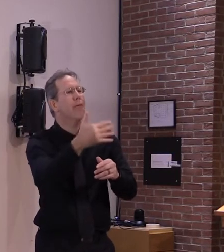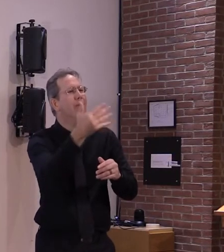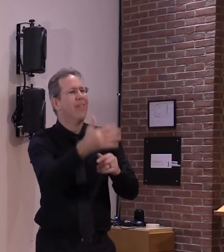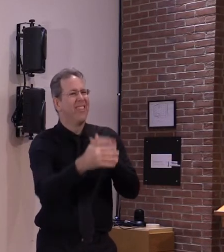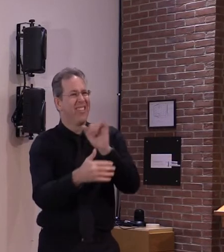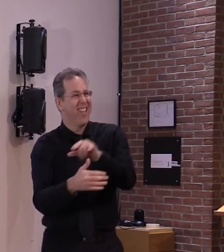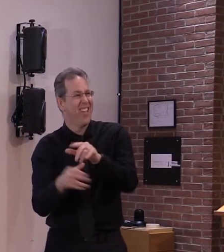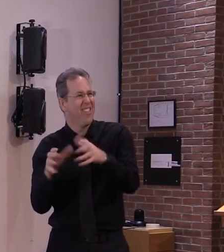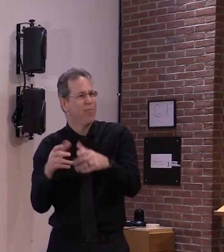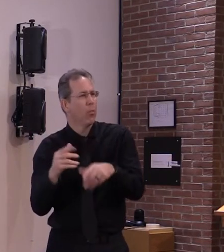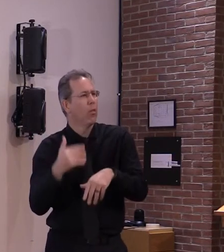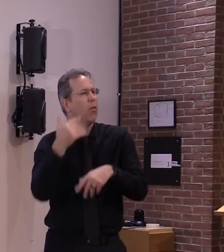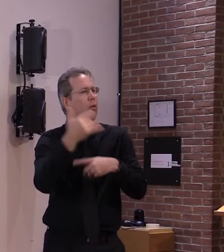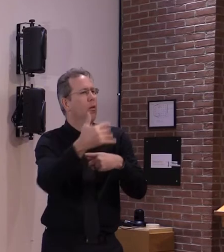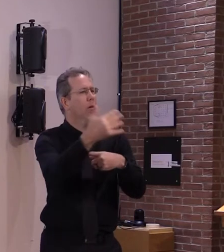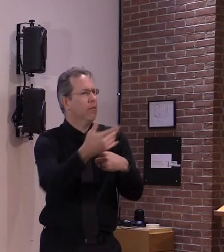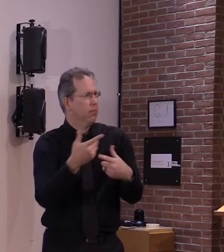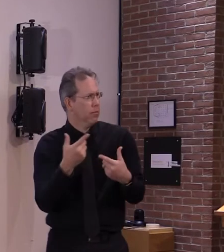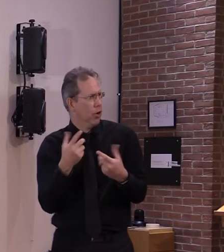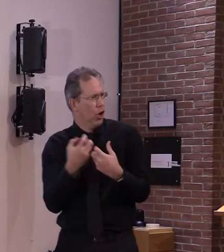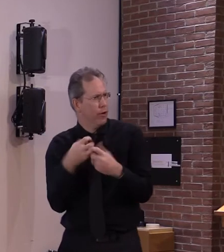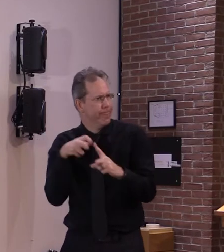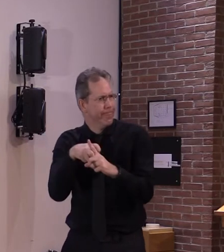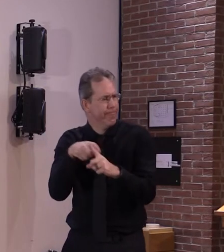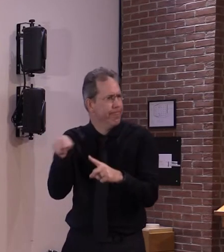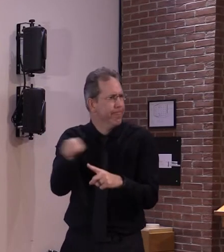an important health care statistic